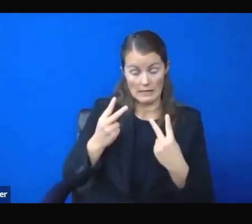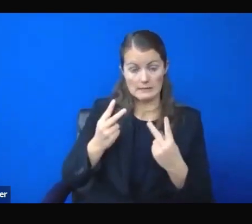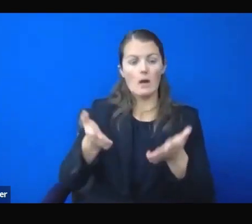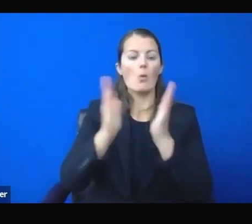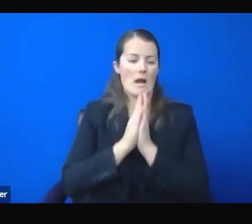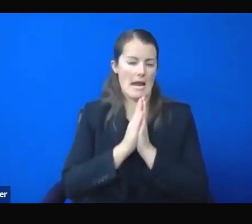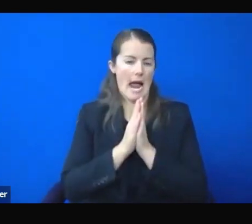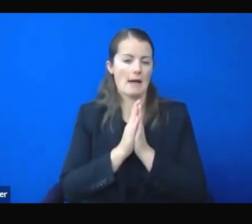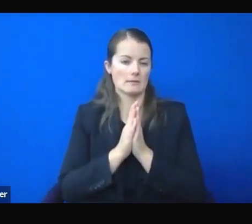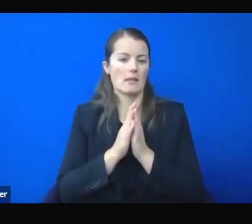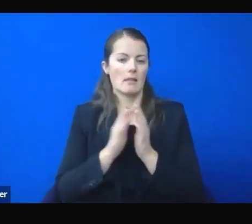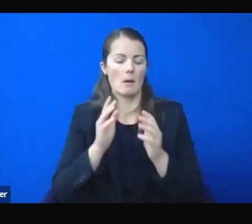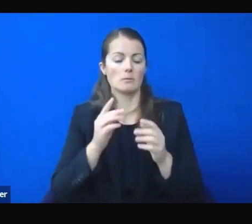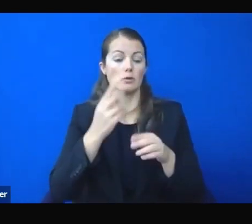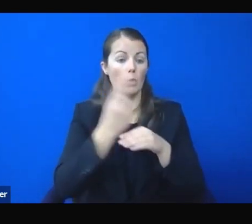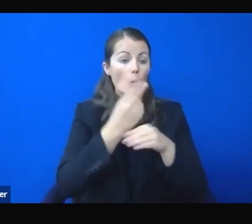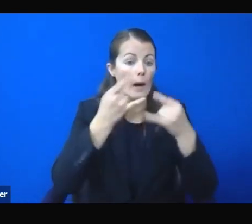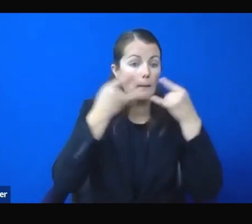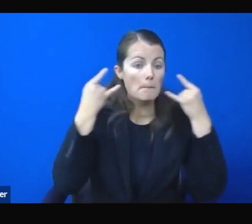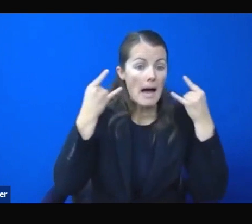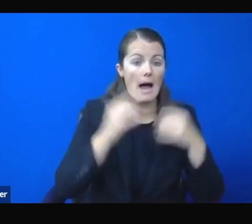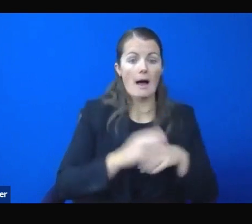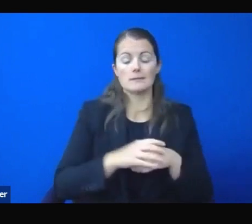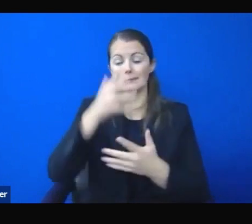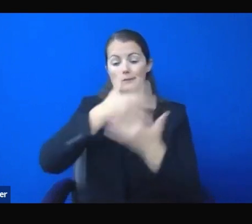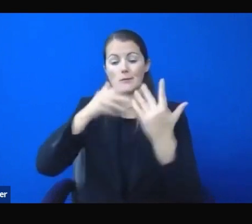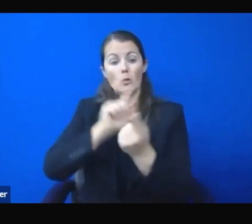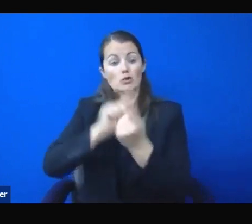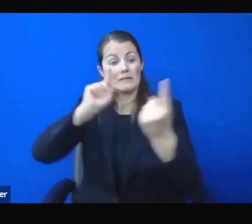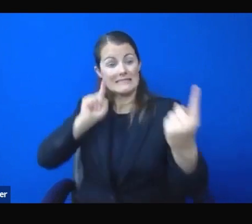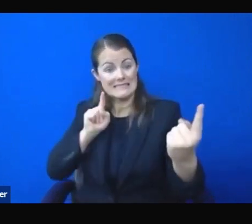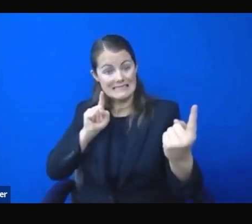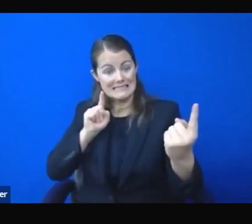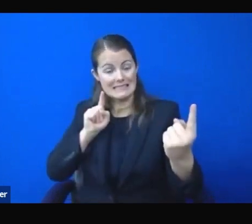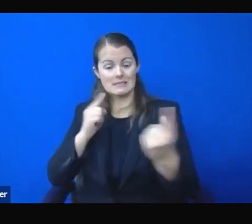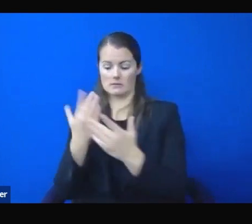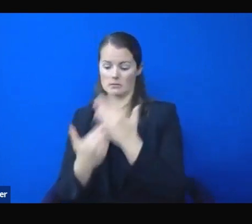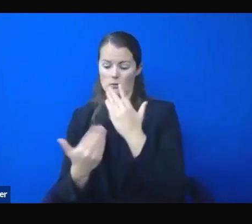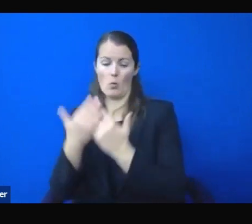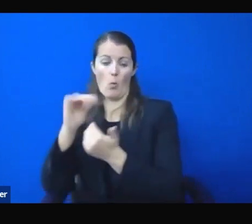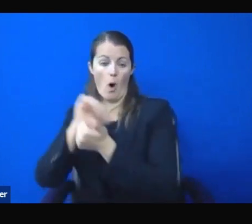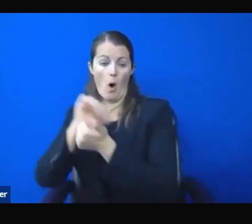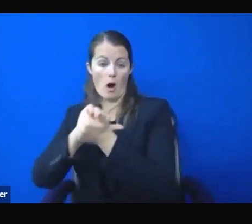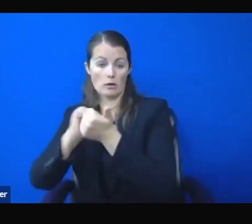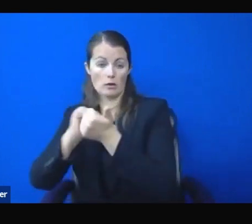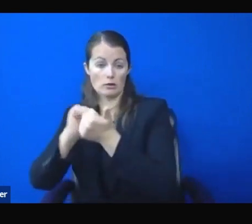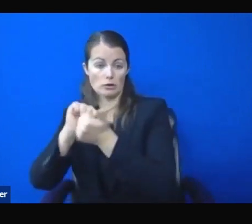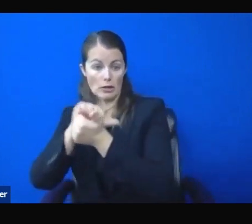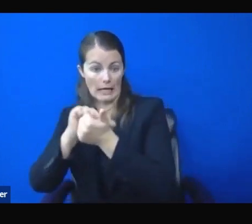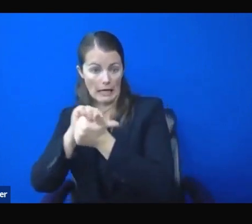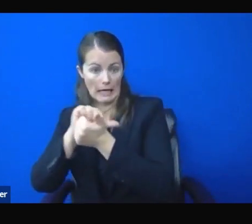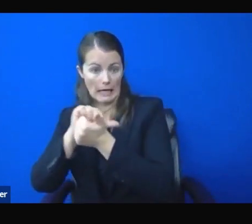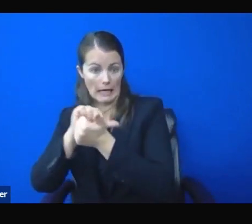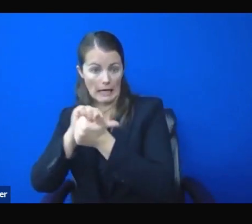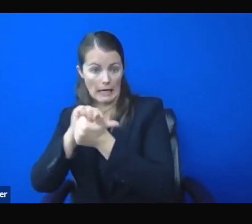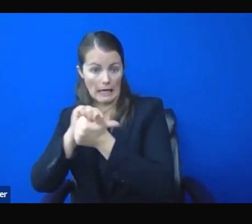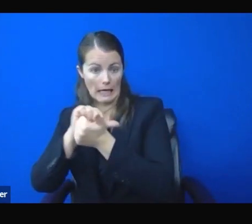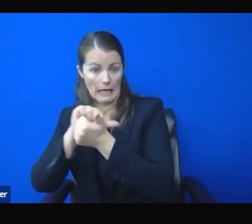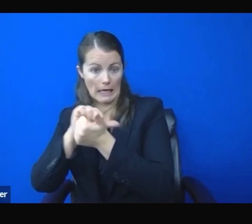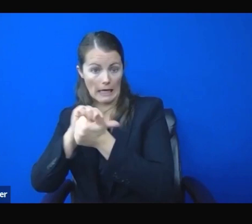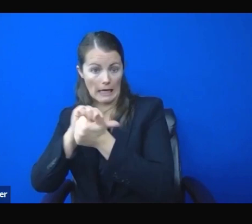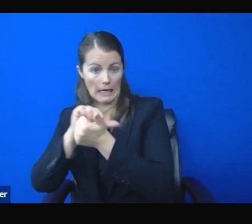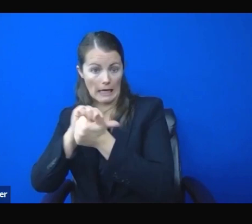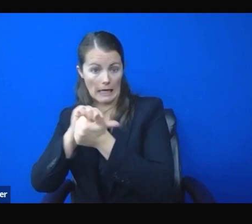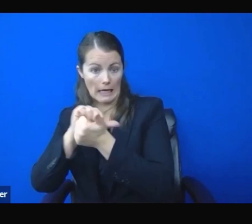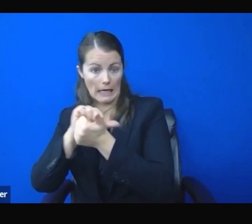gatherings. If they do so, we feel that everybody can be safe. If they don't want to follow those protocols, and they refuse to be part of the